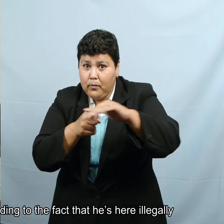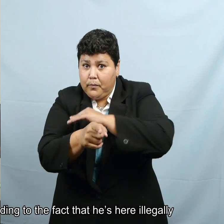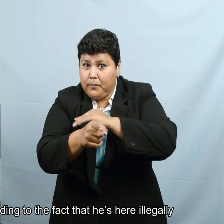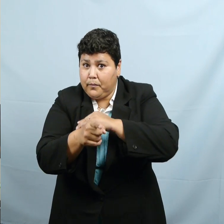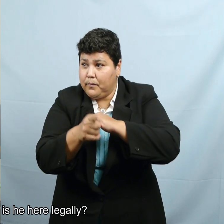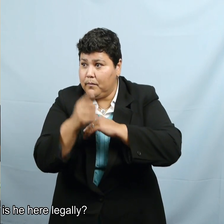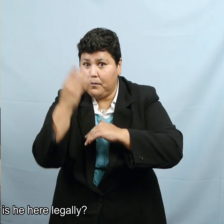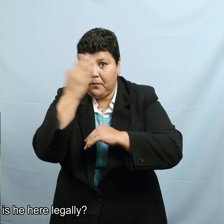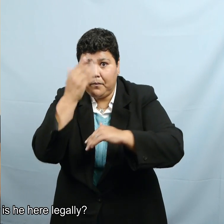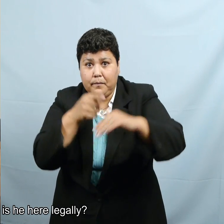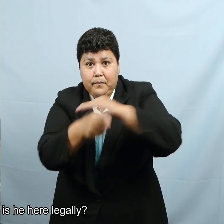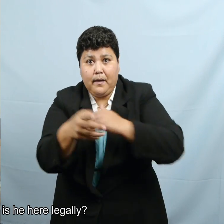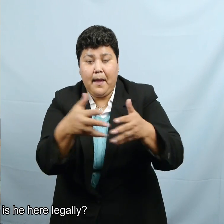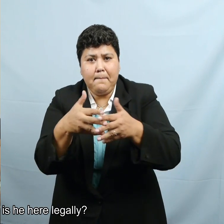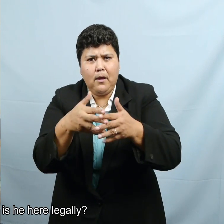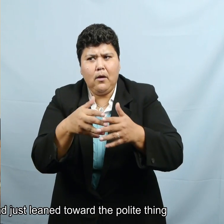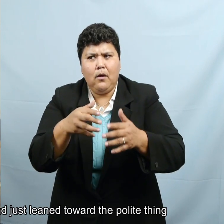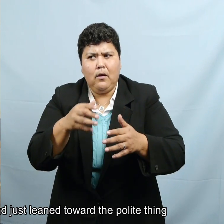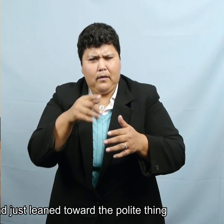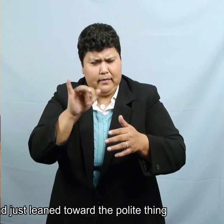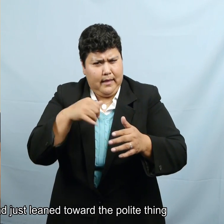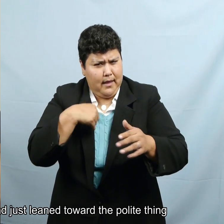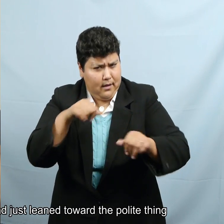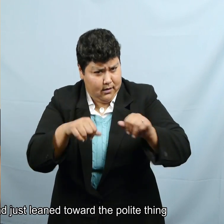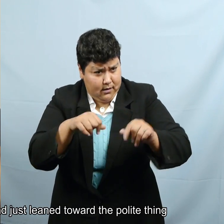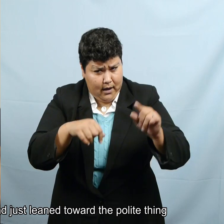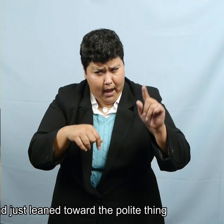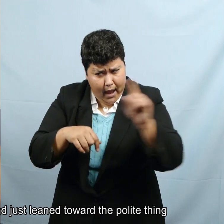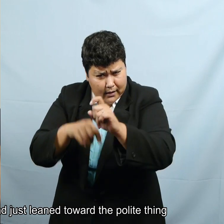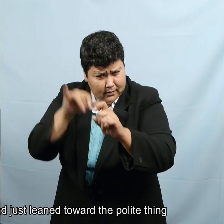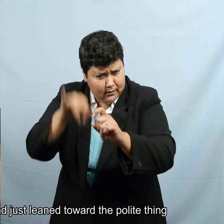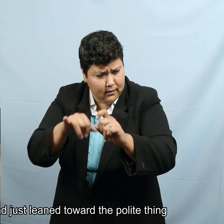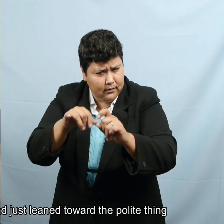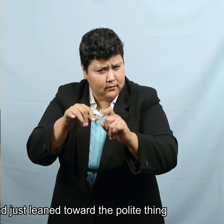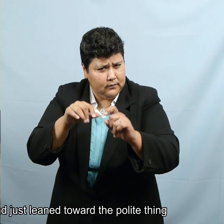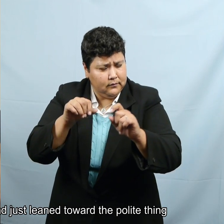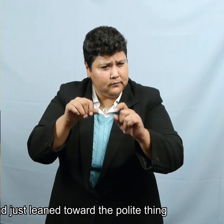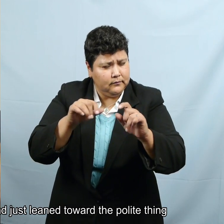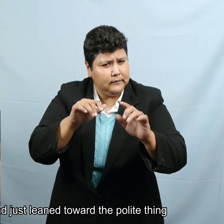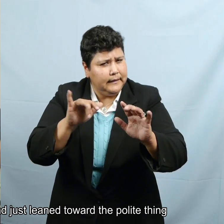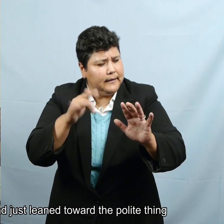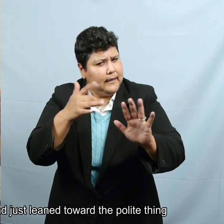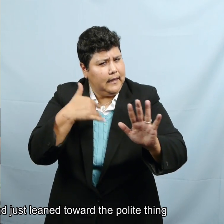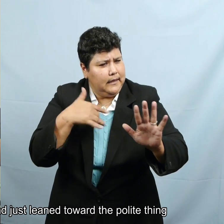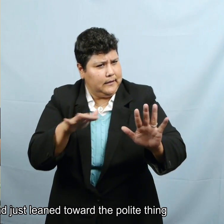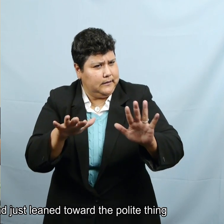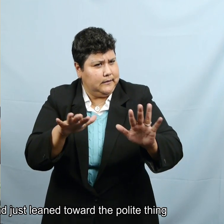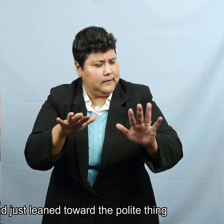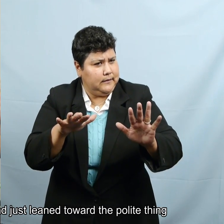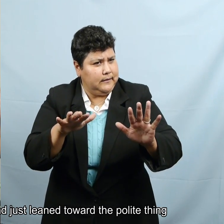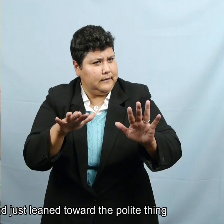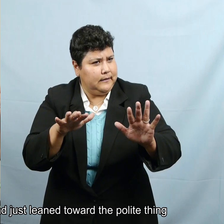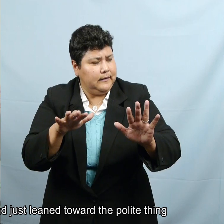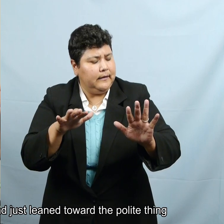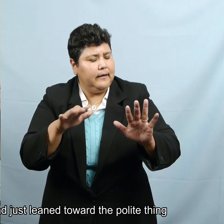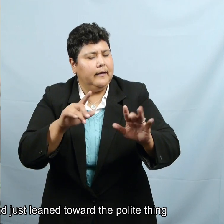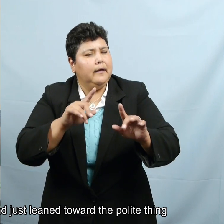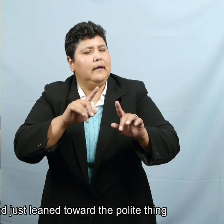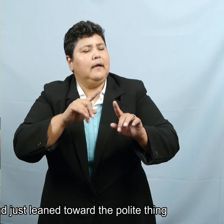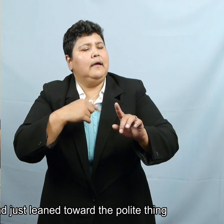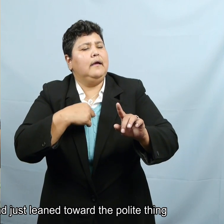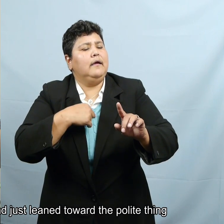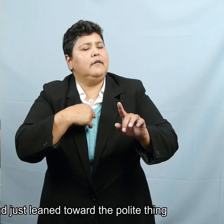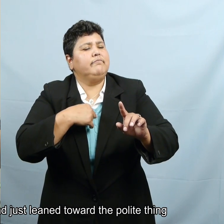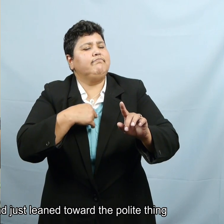he's here illegally or is he here legally? And so I went ahead and just kind of